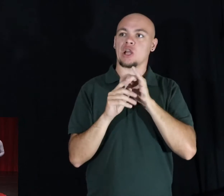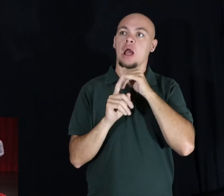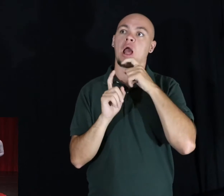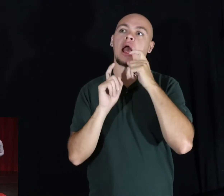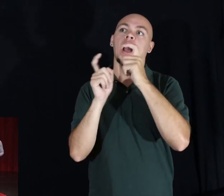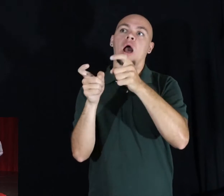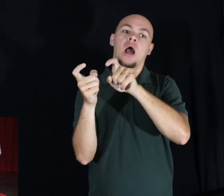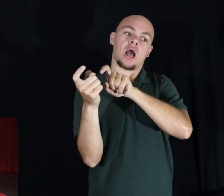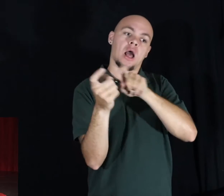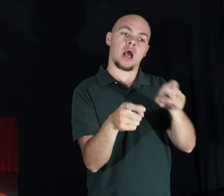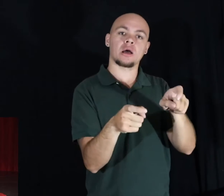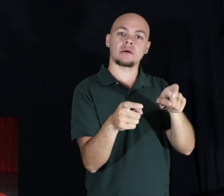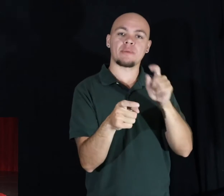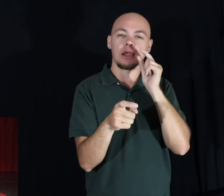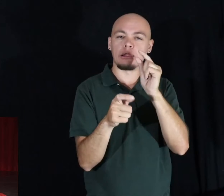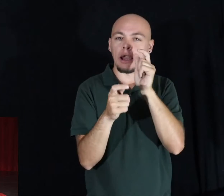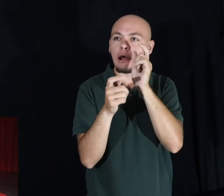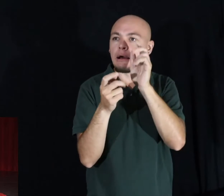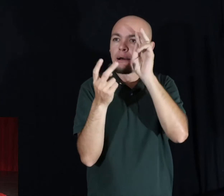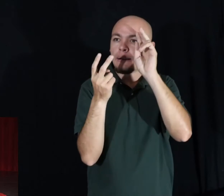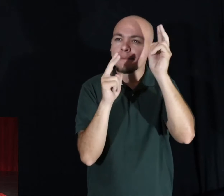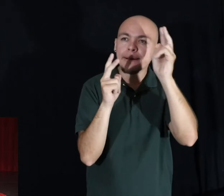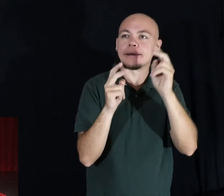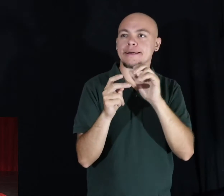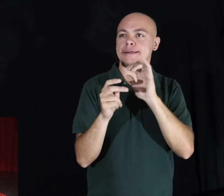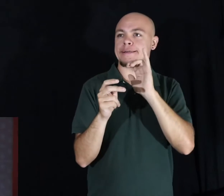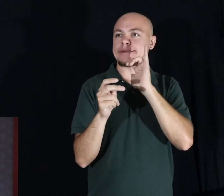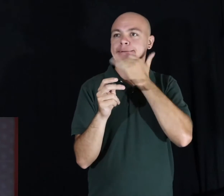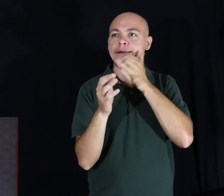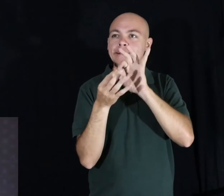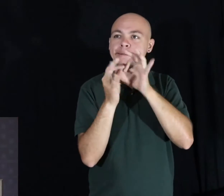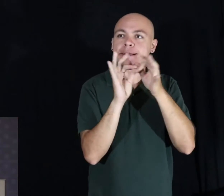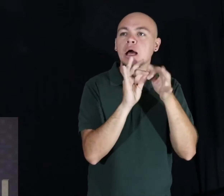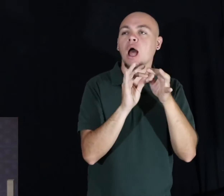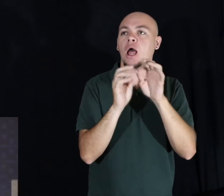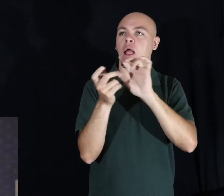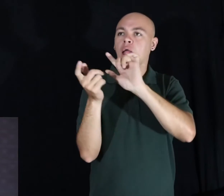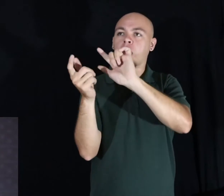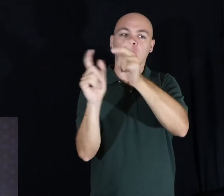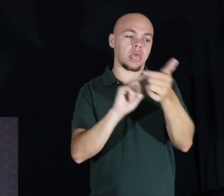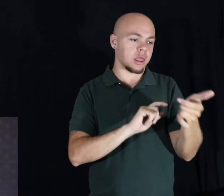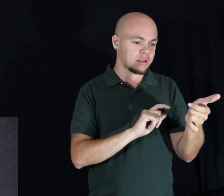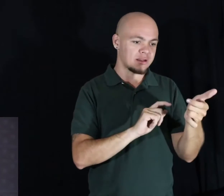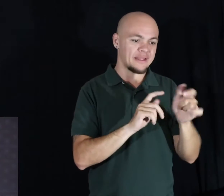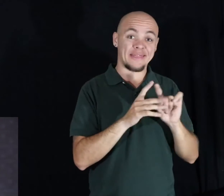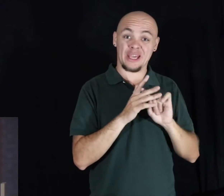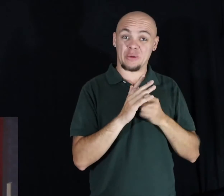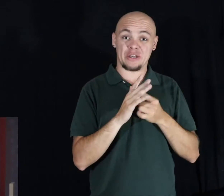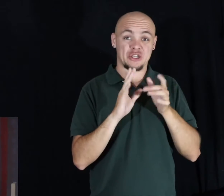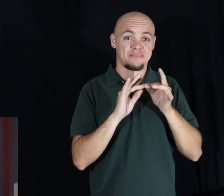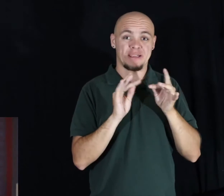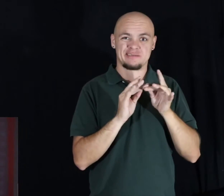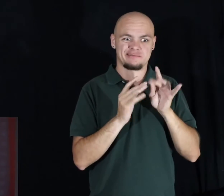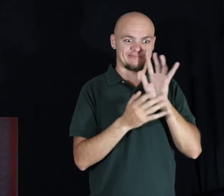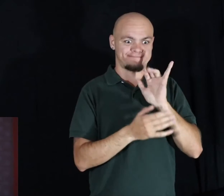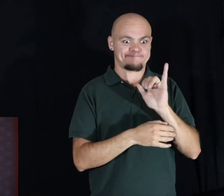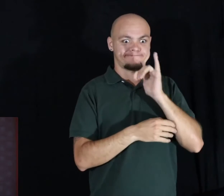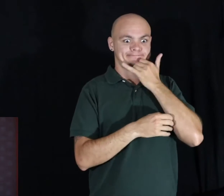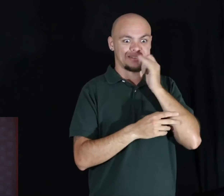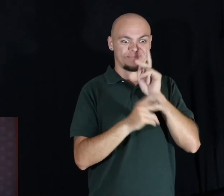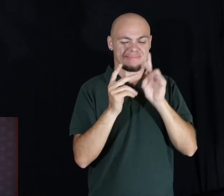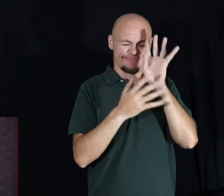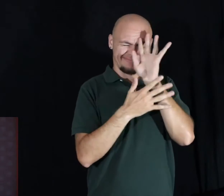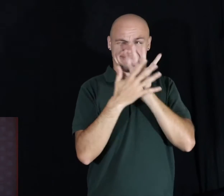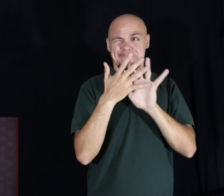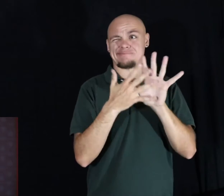but with little misunderstandings and misinterpretations along the way, there's not much left of the original message, and everybody's just left confused.